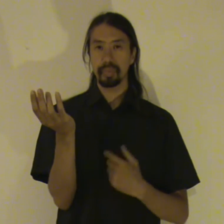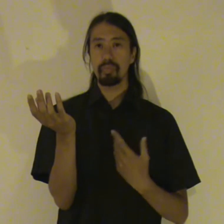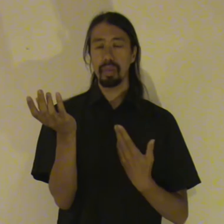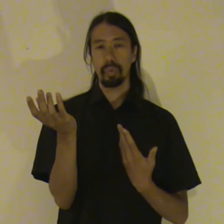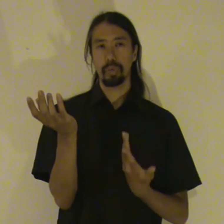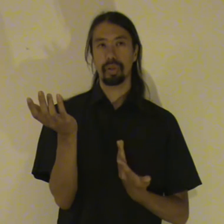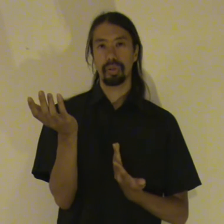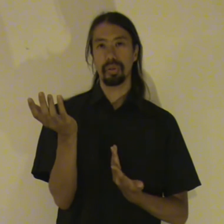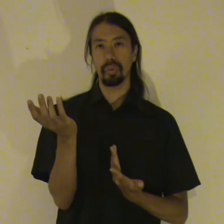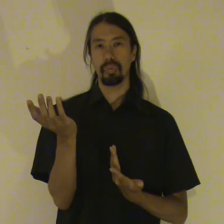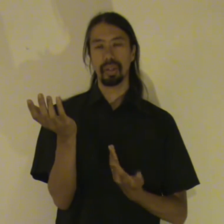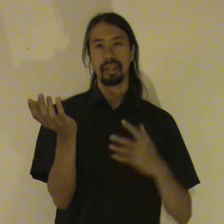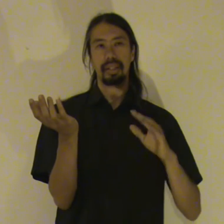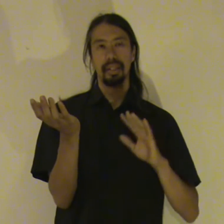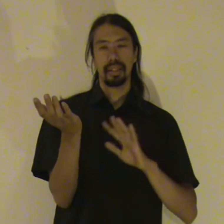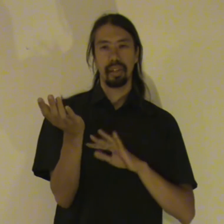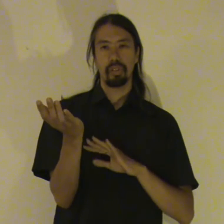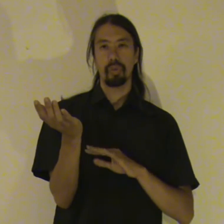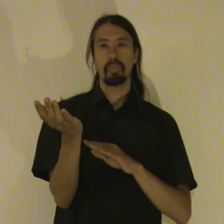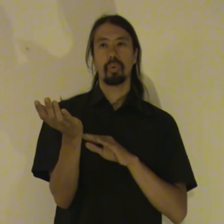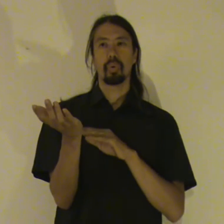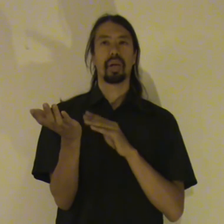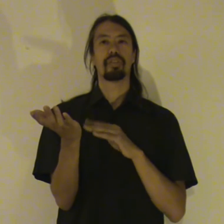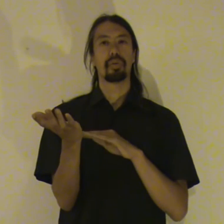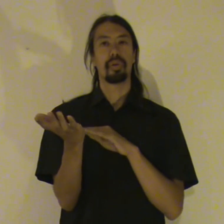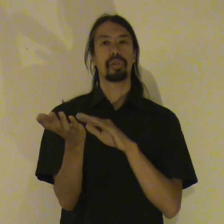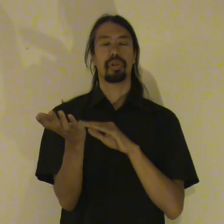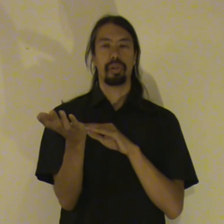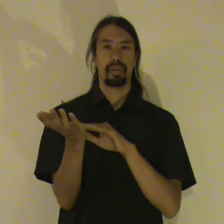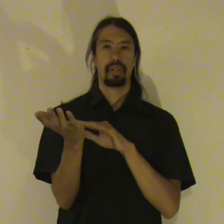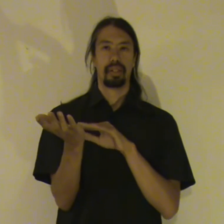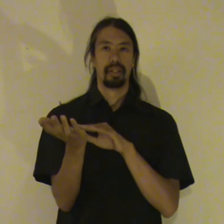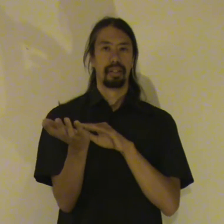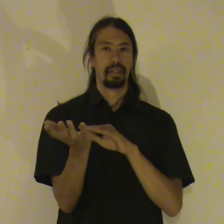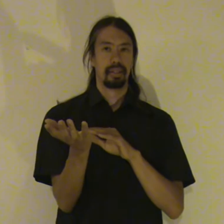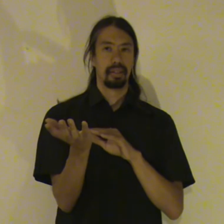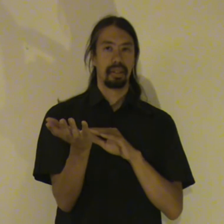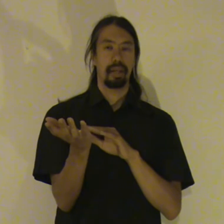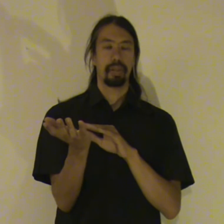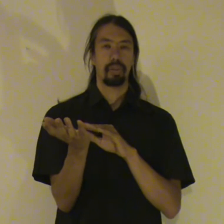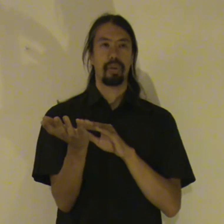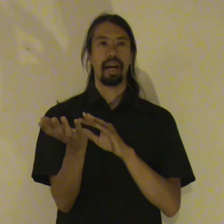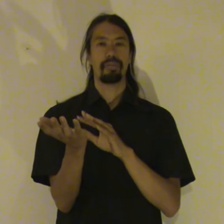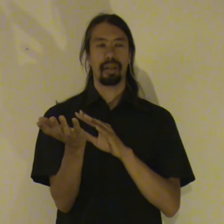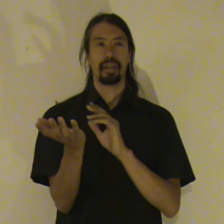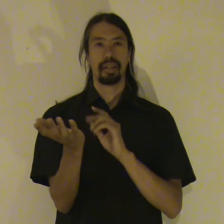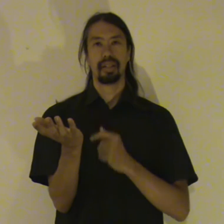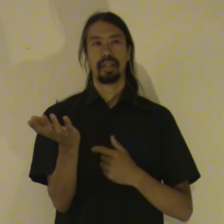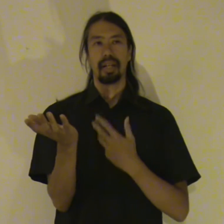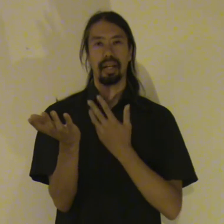What you want to do. Is to more or less nurture the image you're having. And